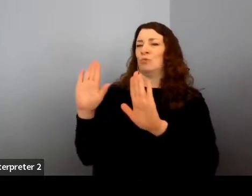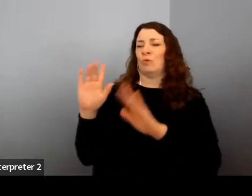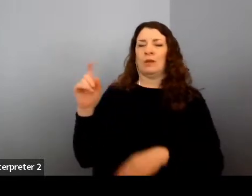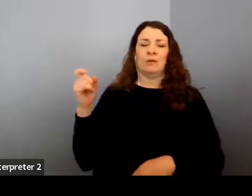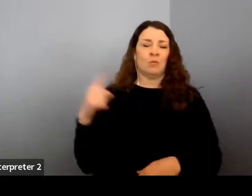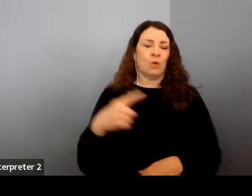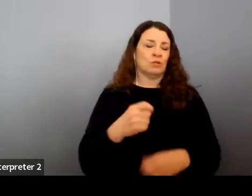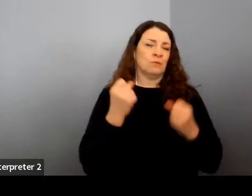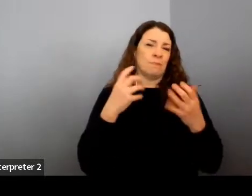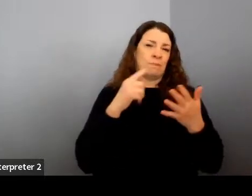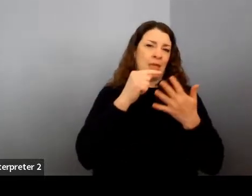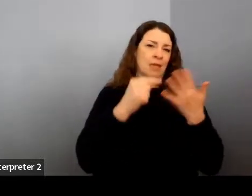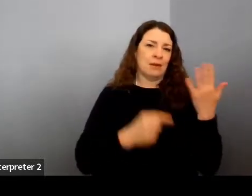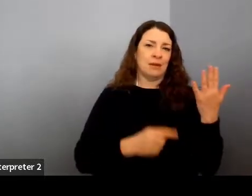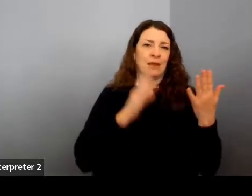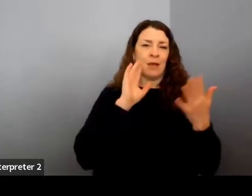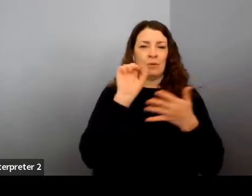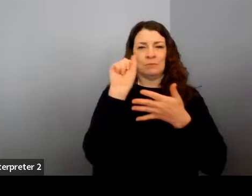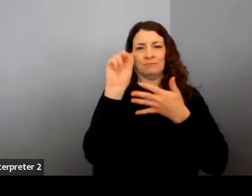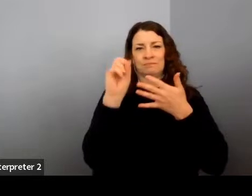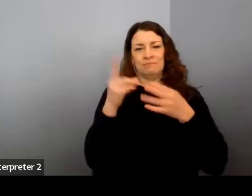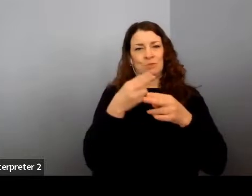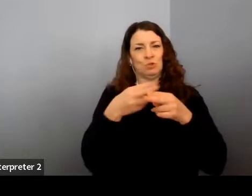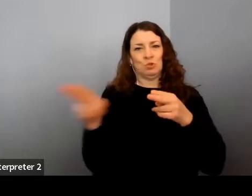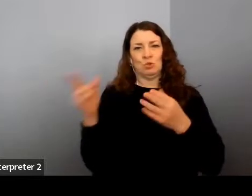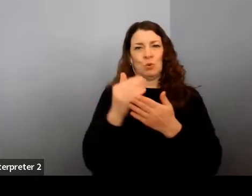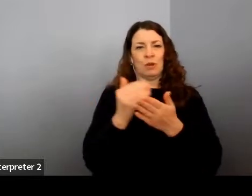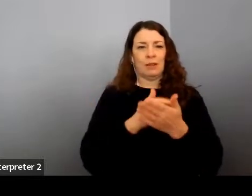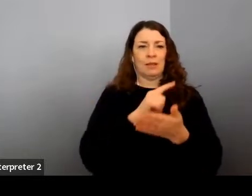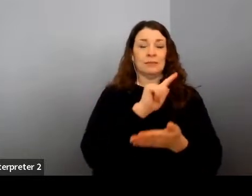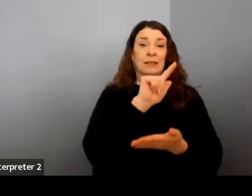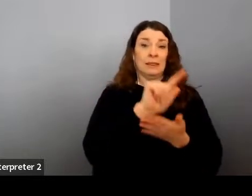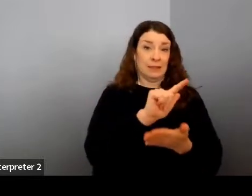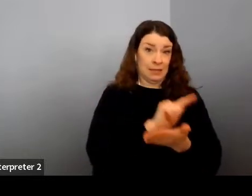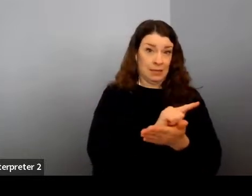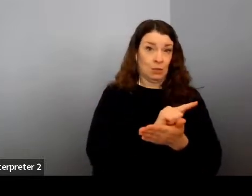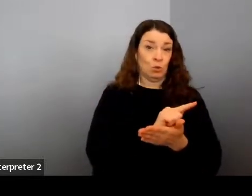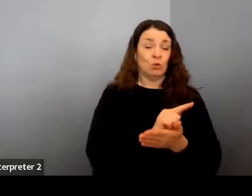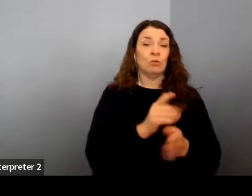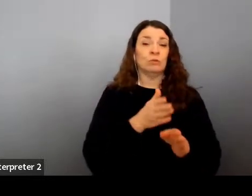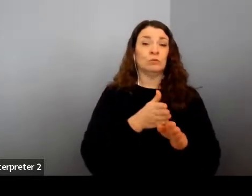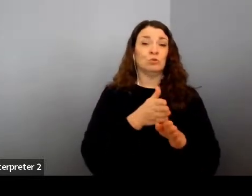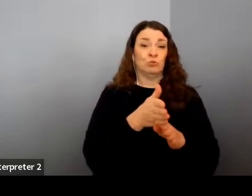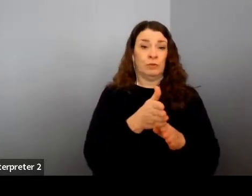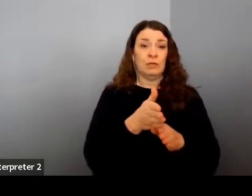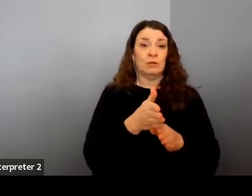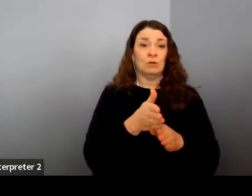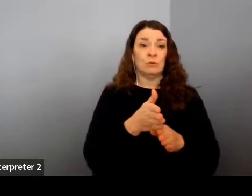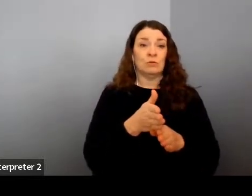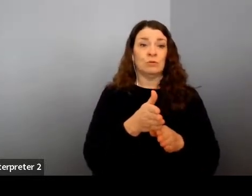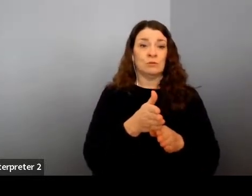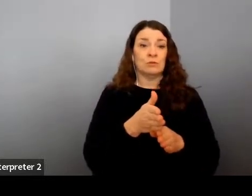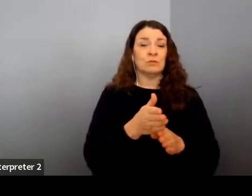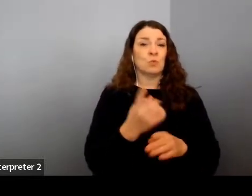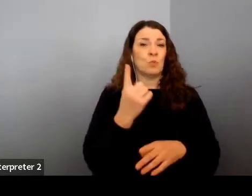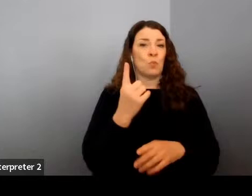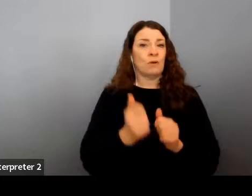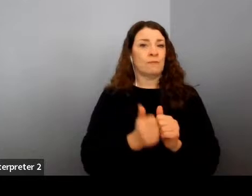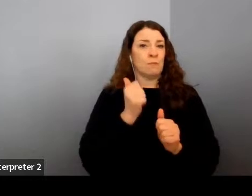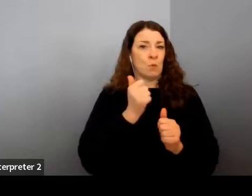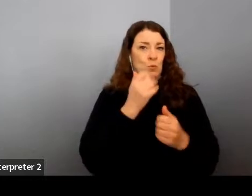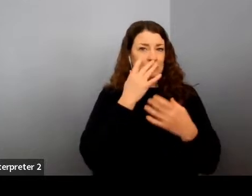you know, just a short list. Legal careers are probably, to me, one of the most